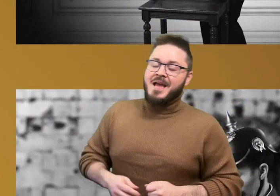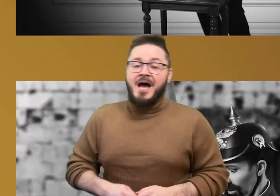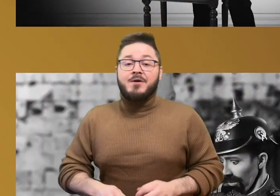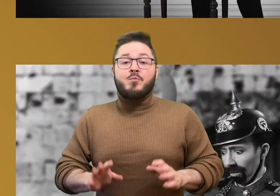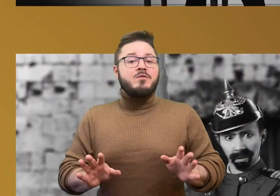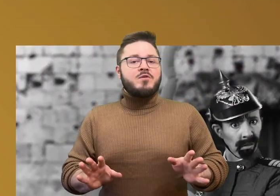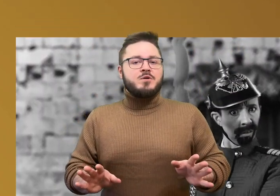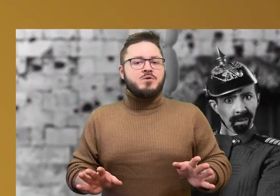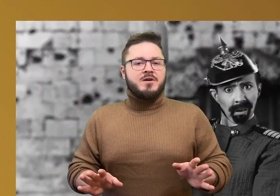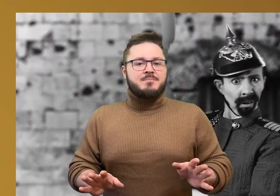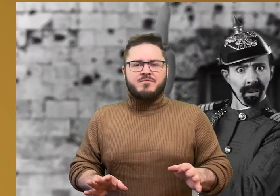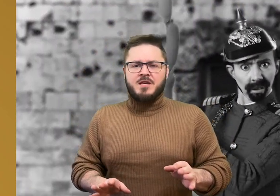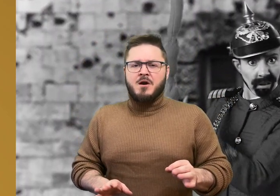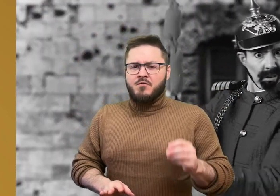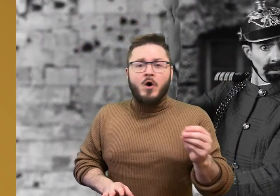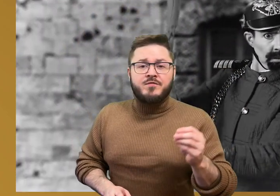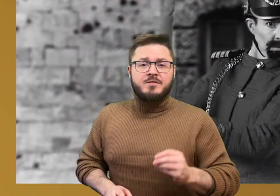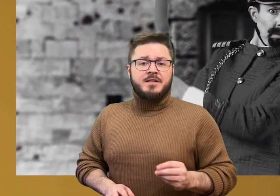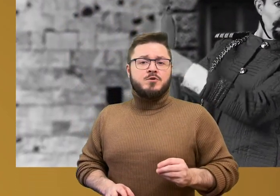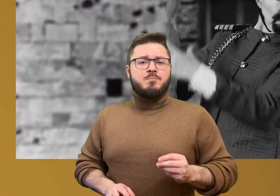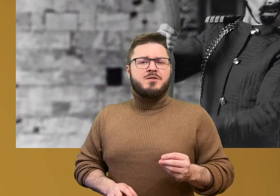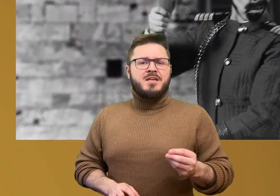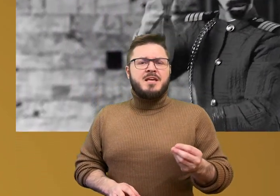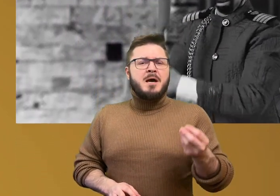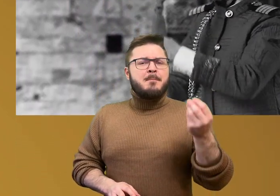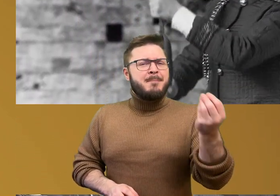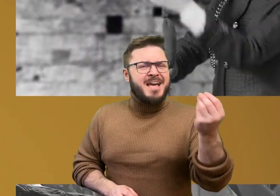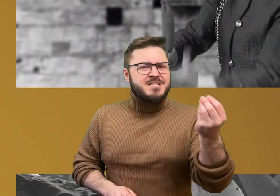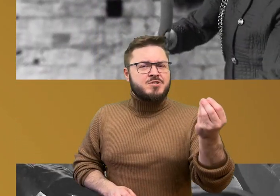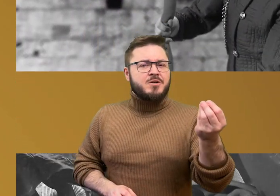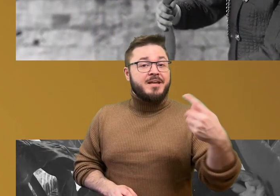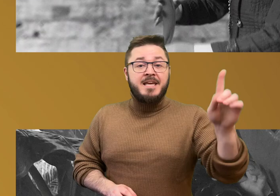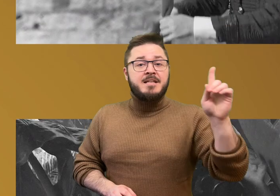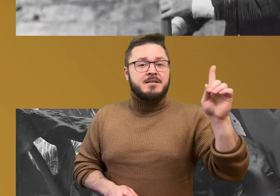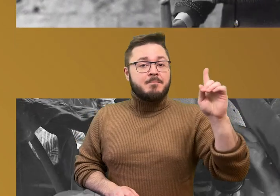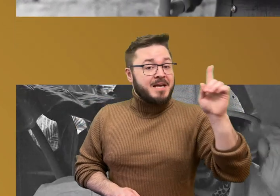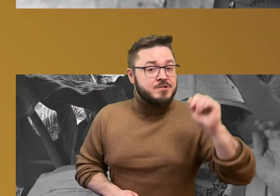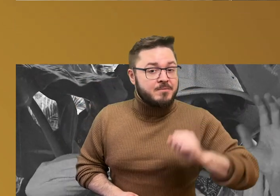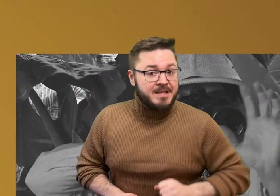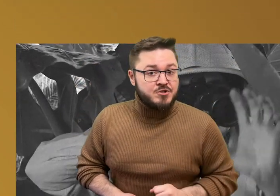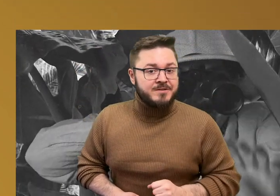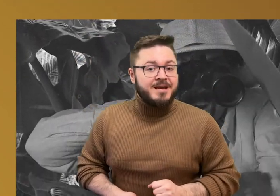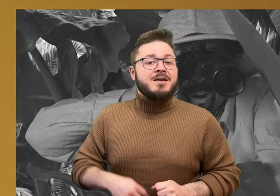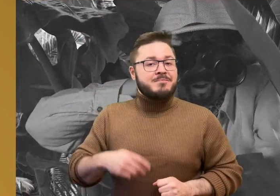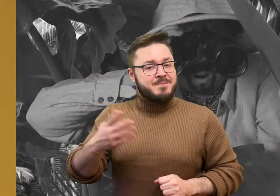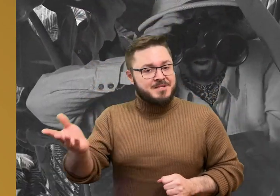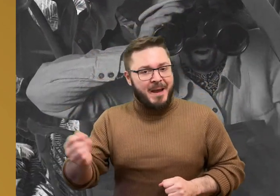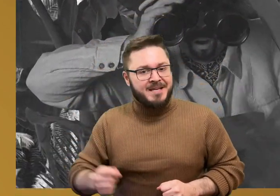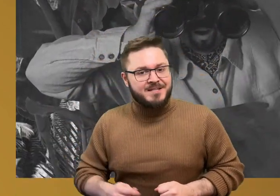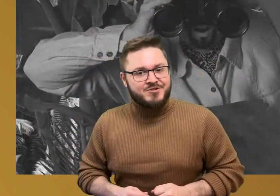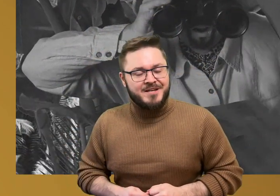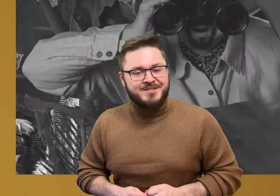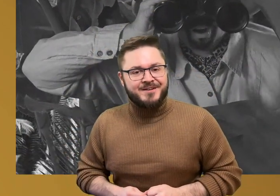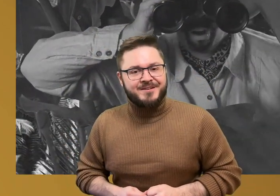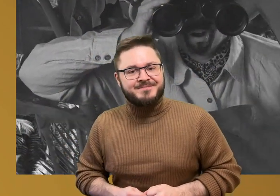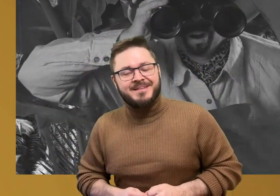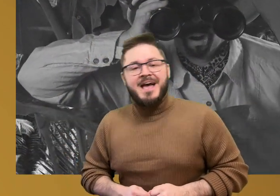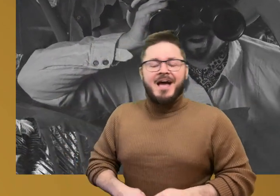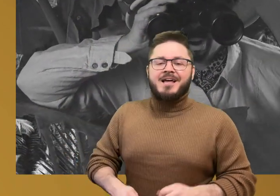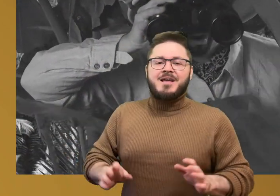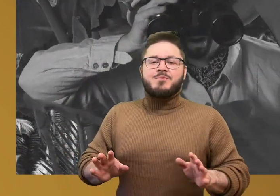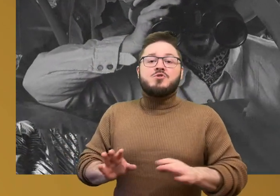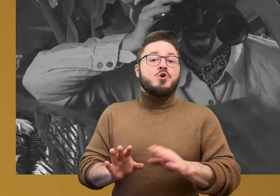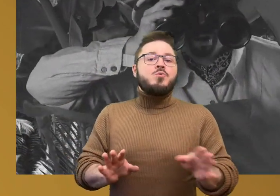We'll review clips of the vaudevillian who put the master in masturbation, the spankin' shyster.